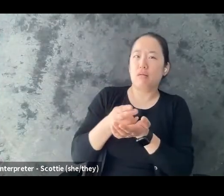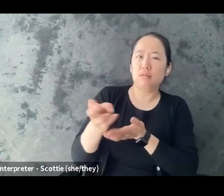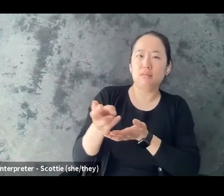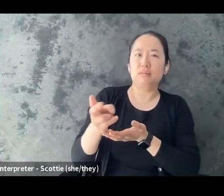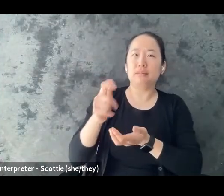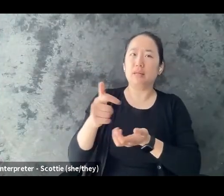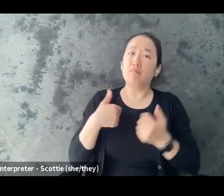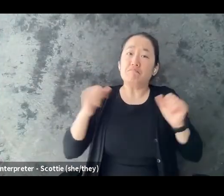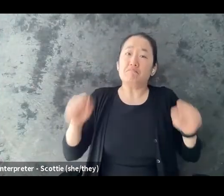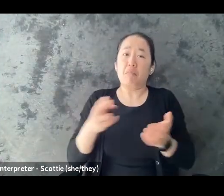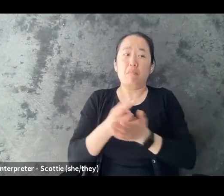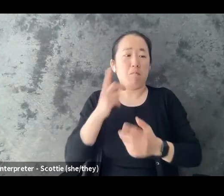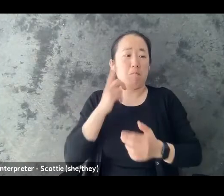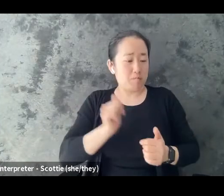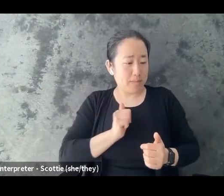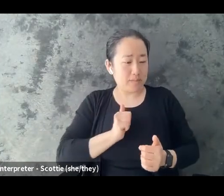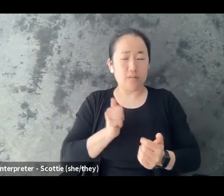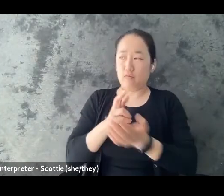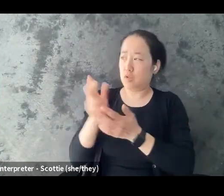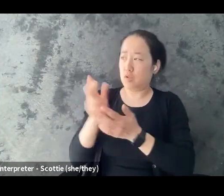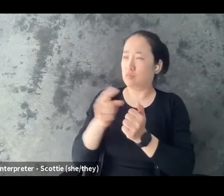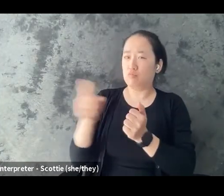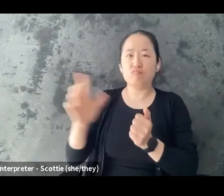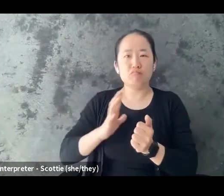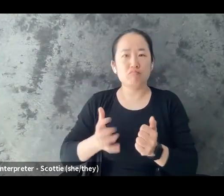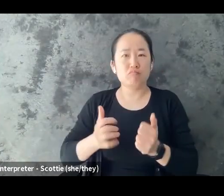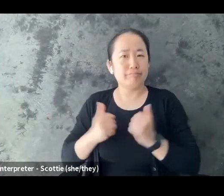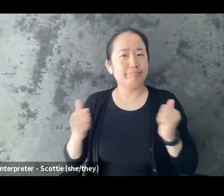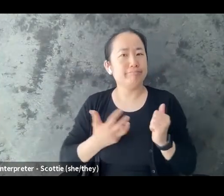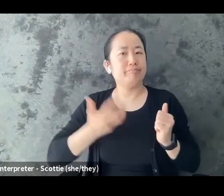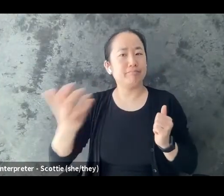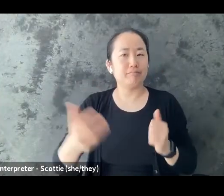about those things with certain people i think that that makes a lot of sense so thank you for sharing that